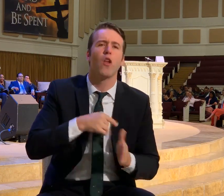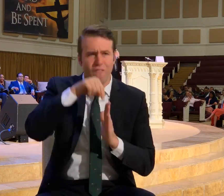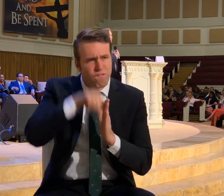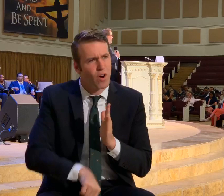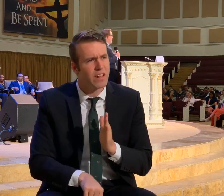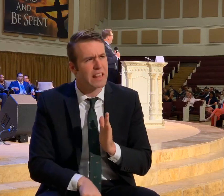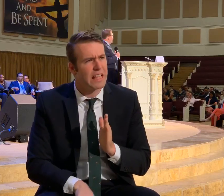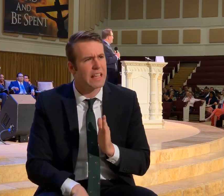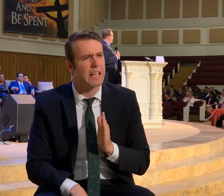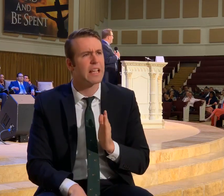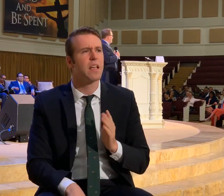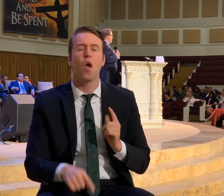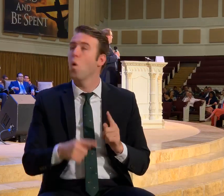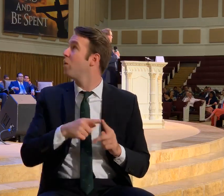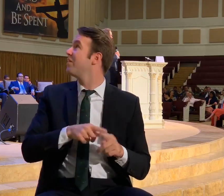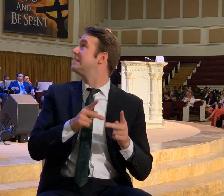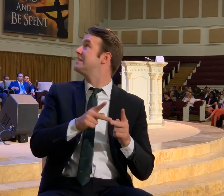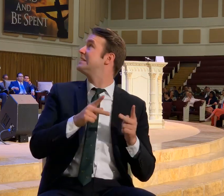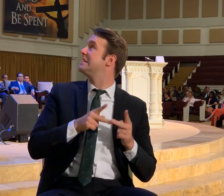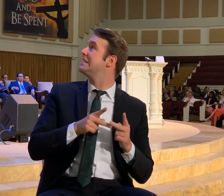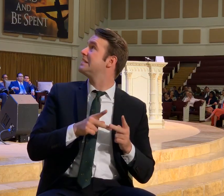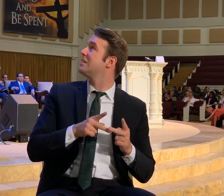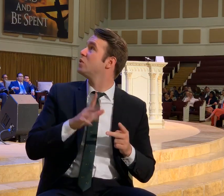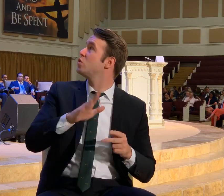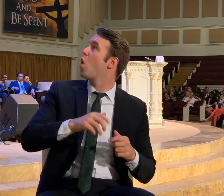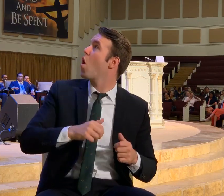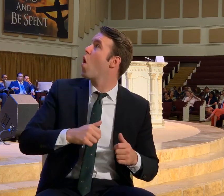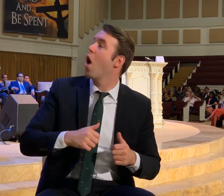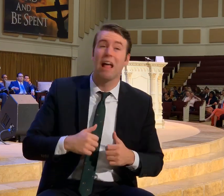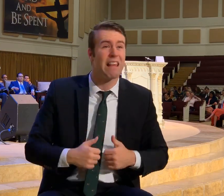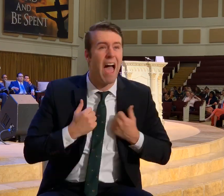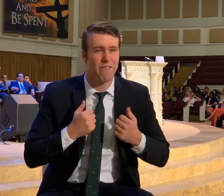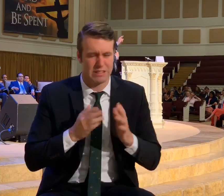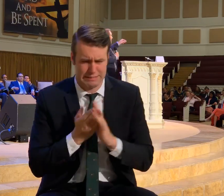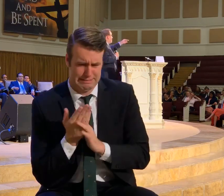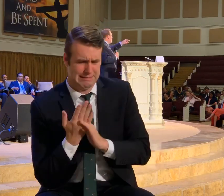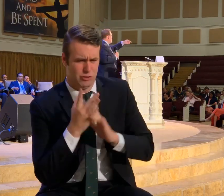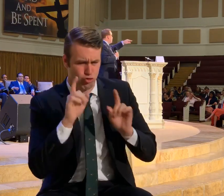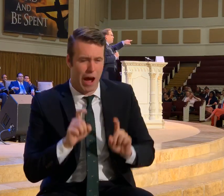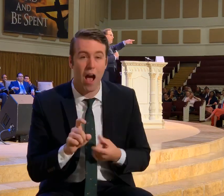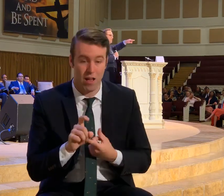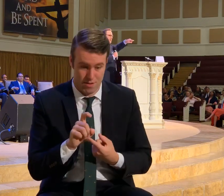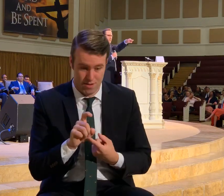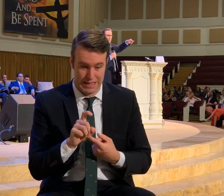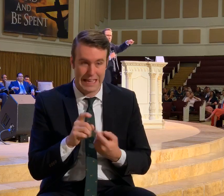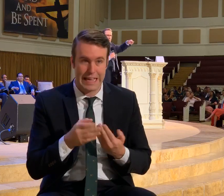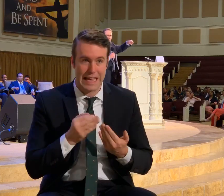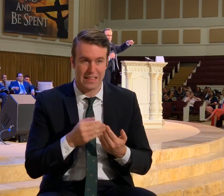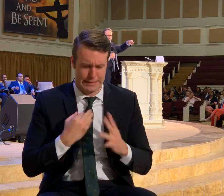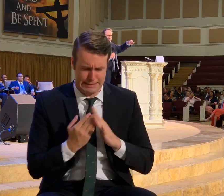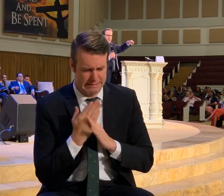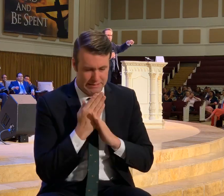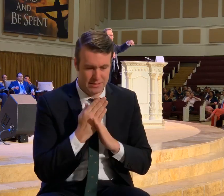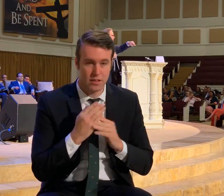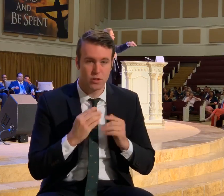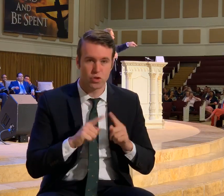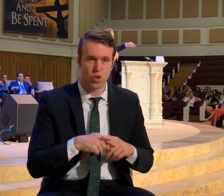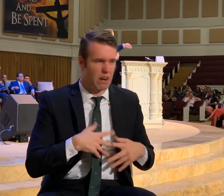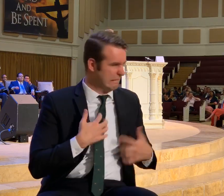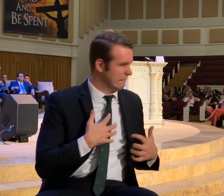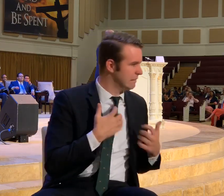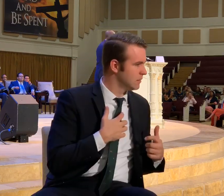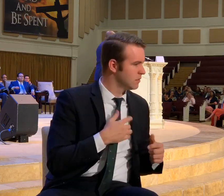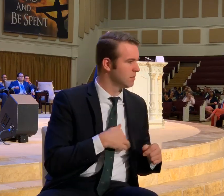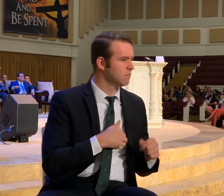A season of trial. Guard your mind. Because what happens. You start getting angry with your brethren. You start